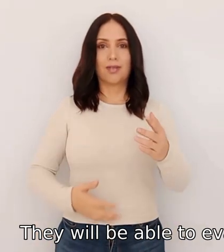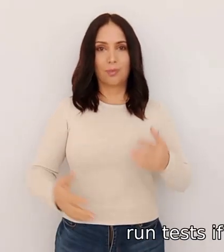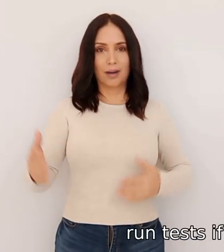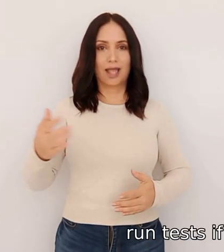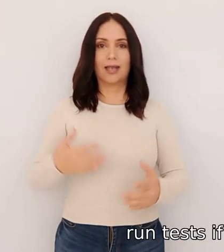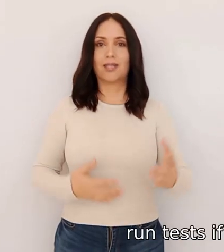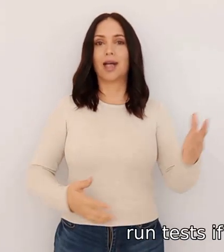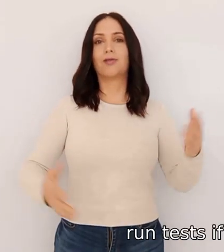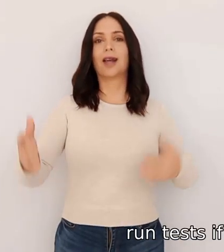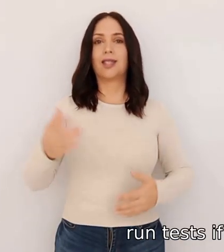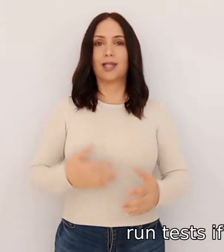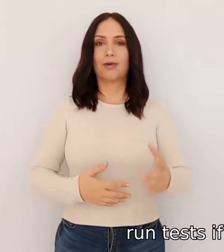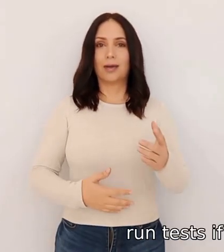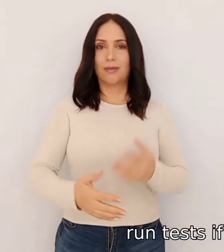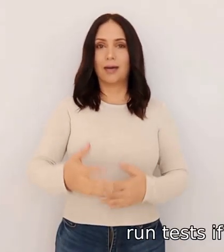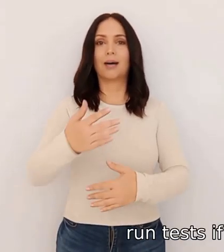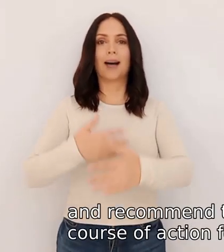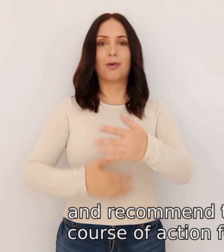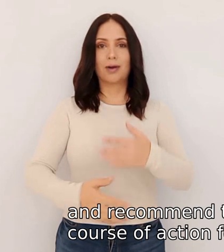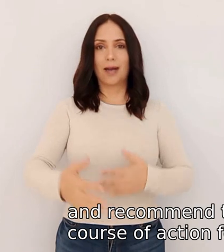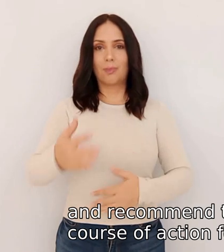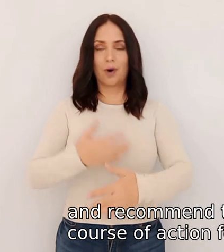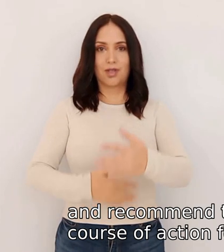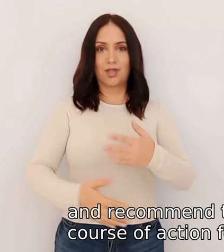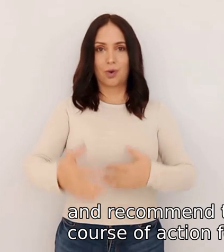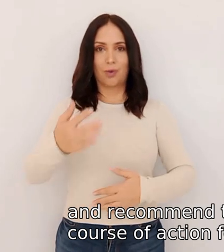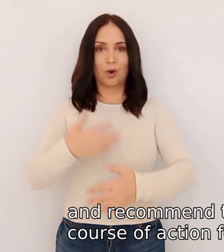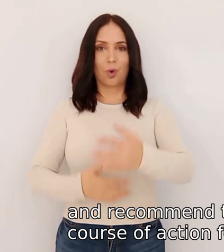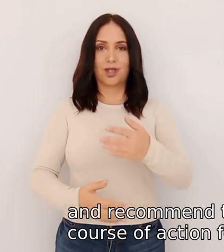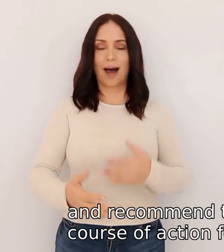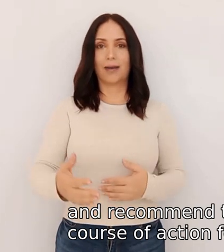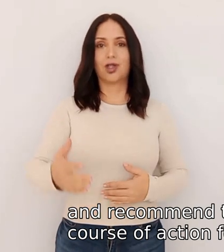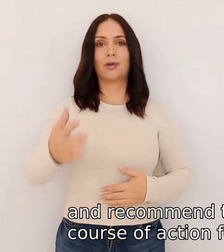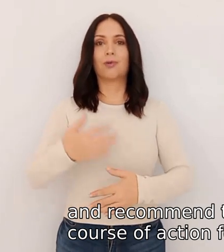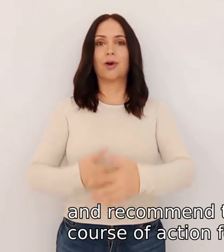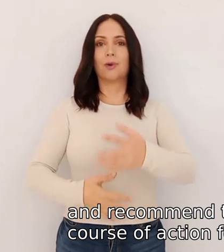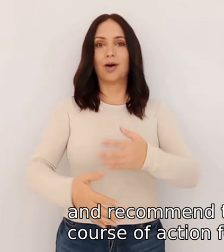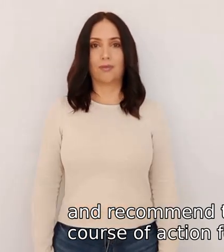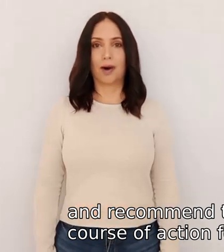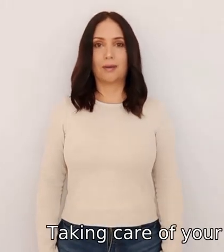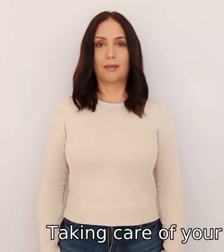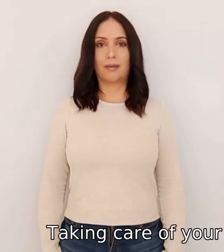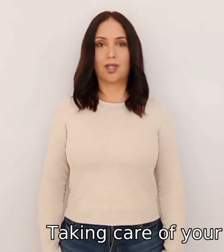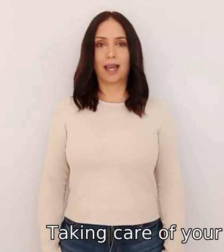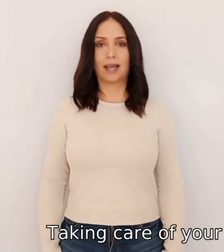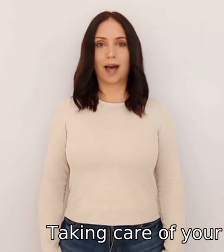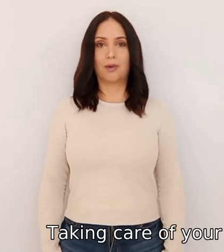run tests if necessary and recommend the most suitable course of action for your recovery taking care